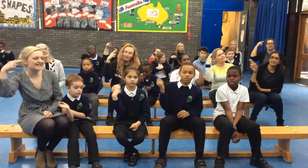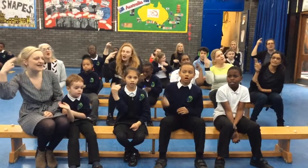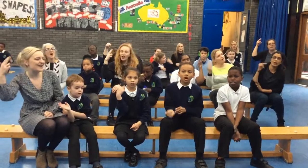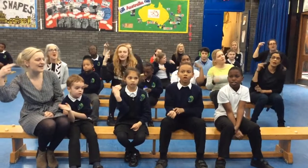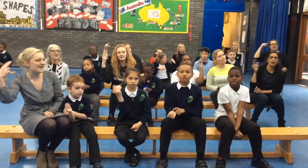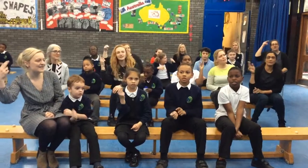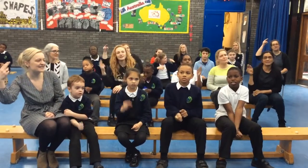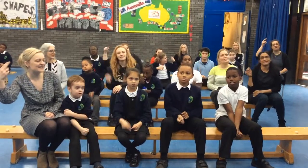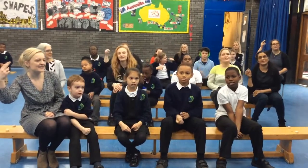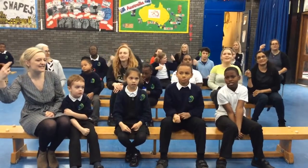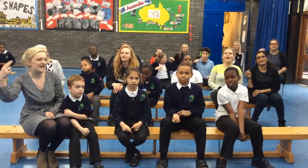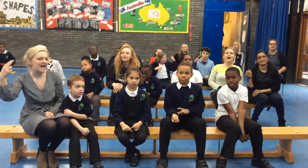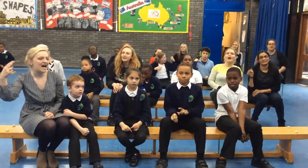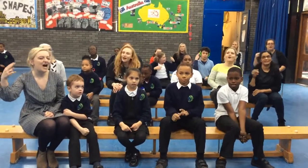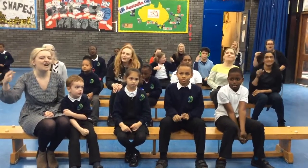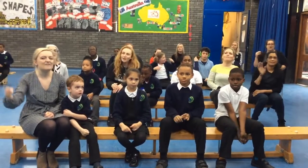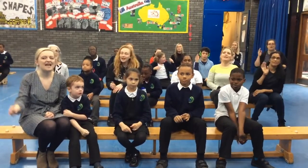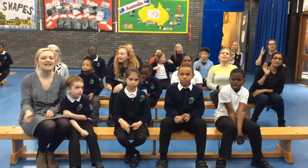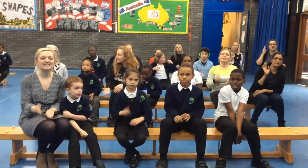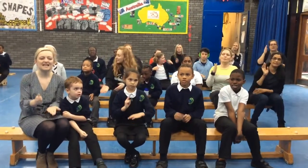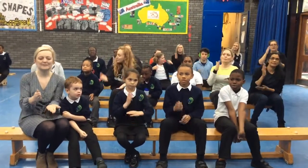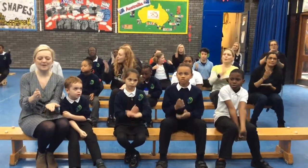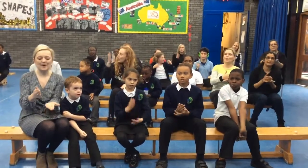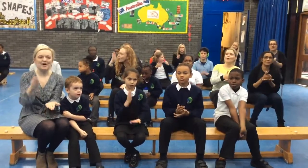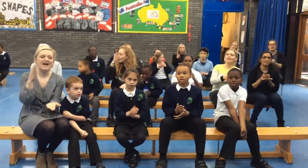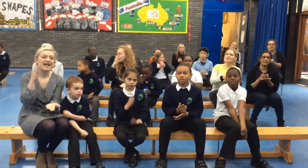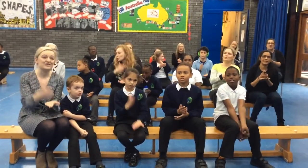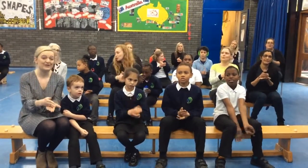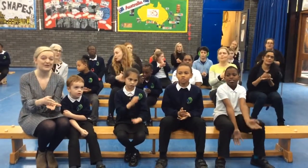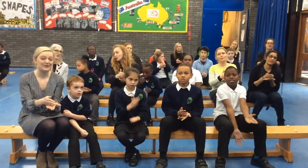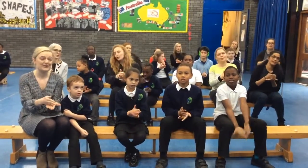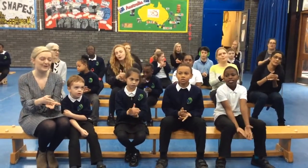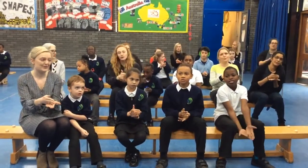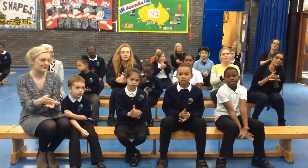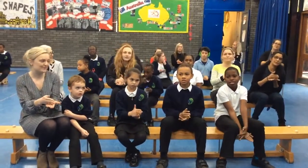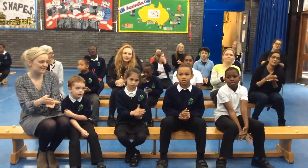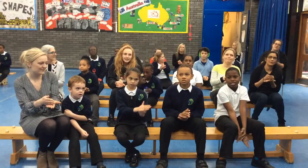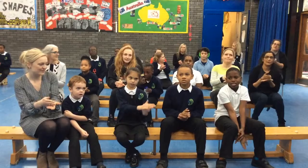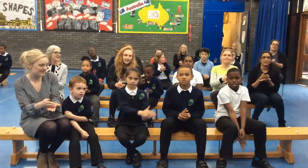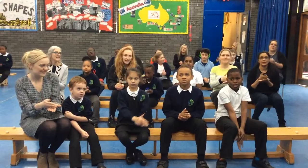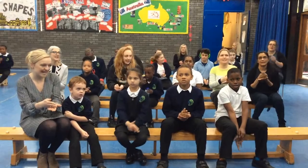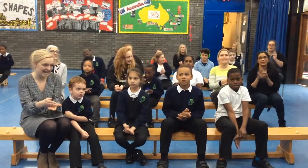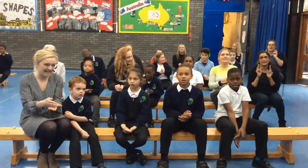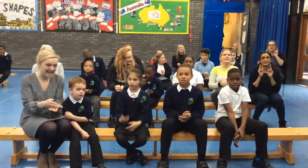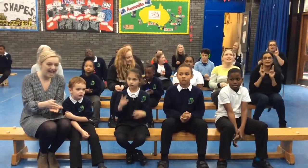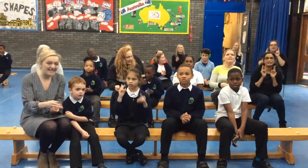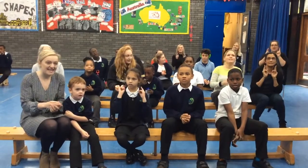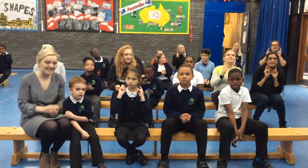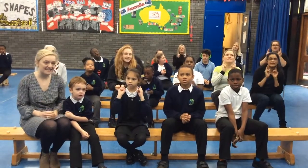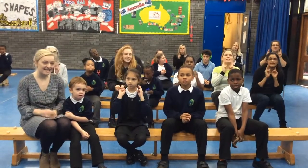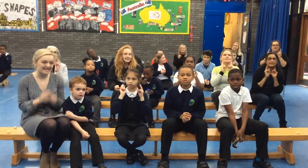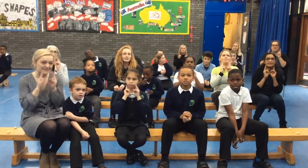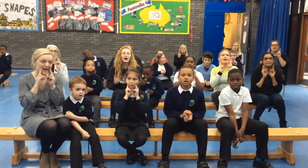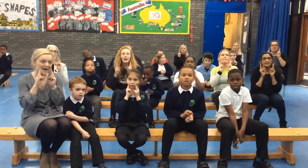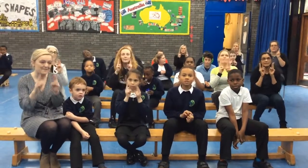songs, I'll let it be pure and true Sing in, this is my